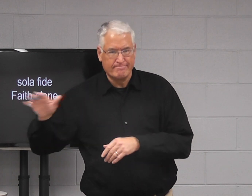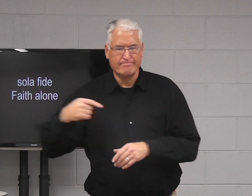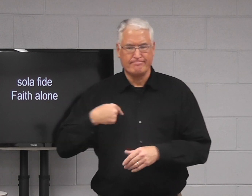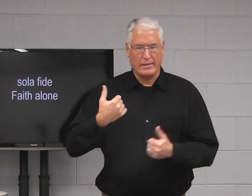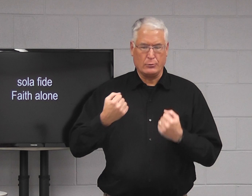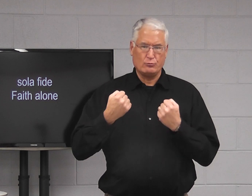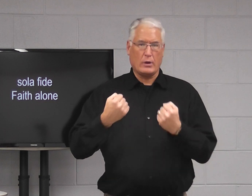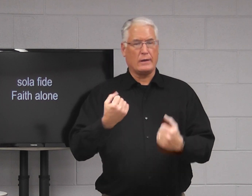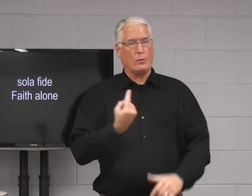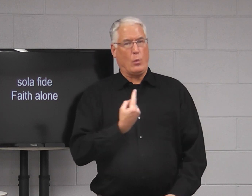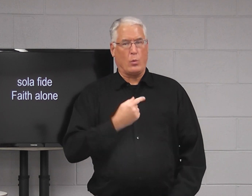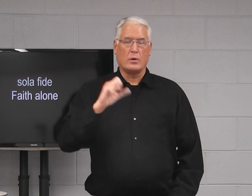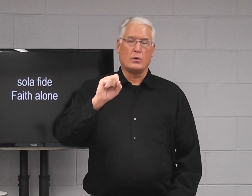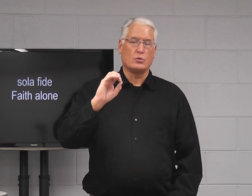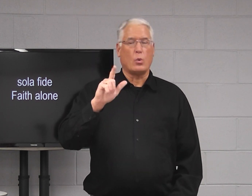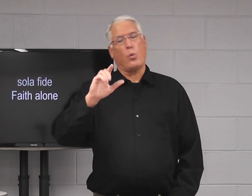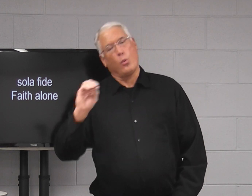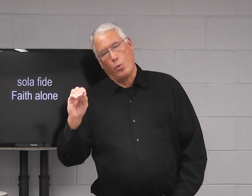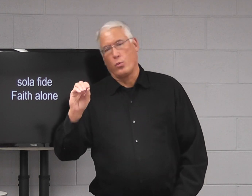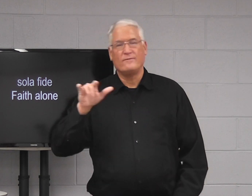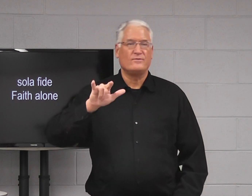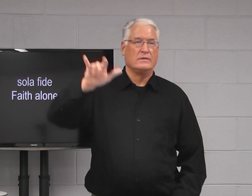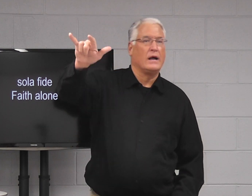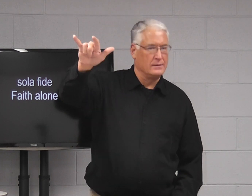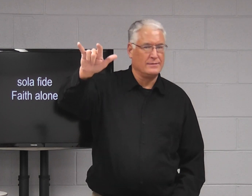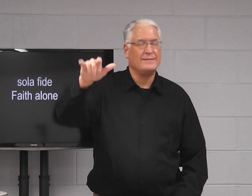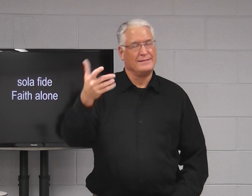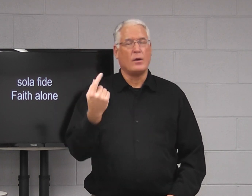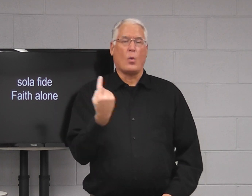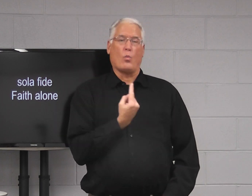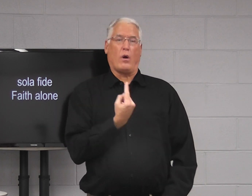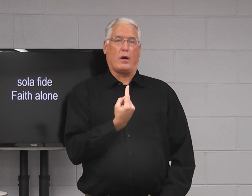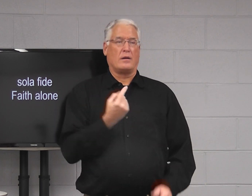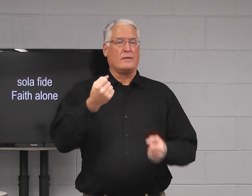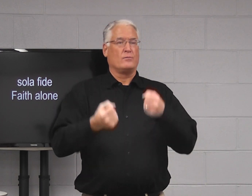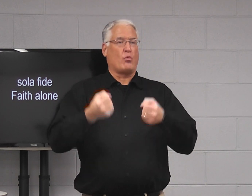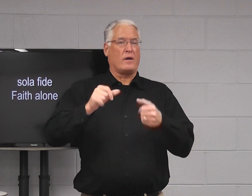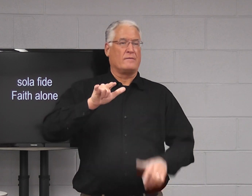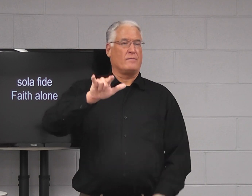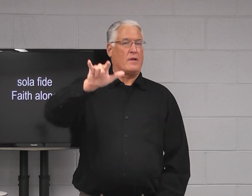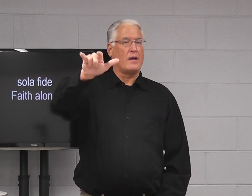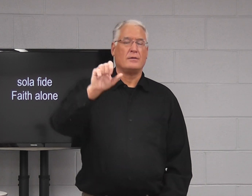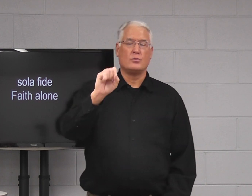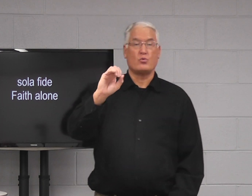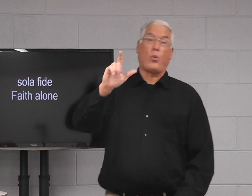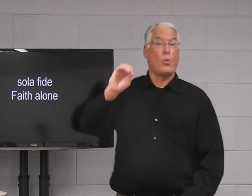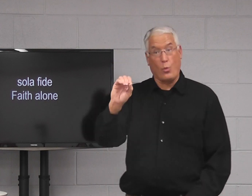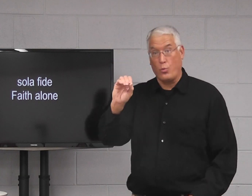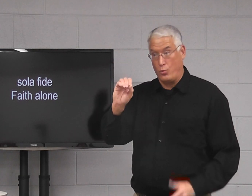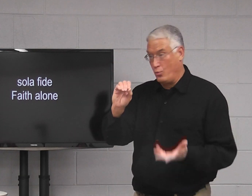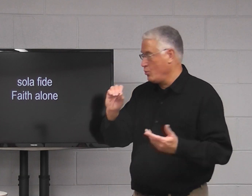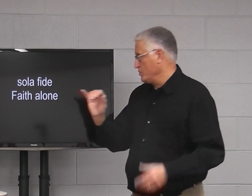a teacher and now I get to do it by myself. So it's my solo flight. I mean, it's only me.